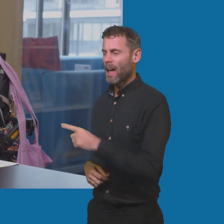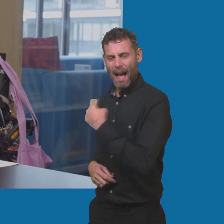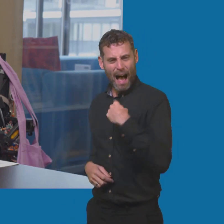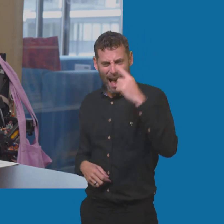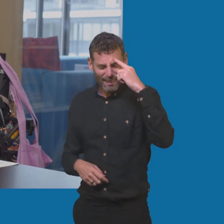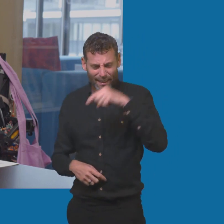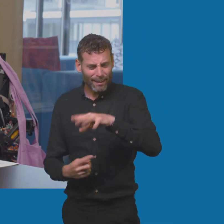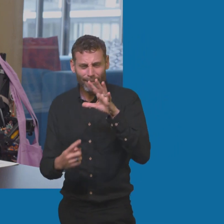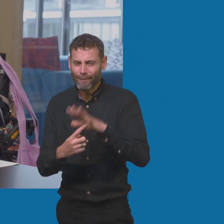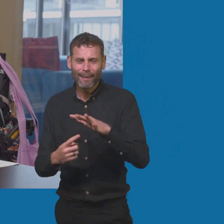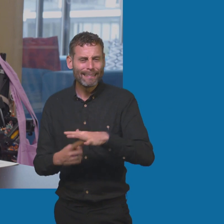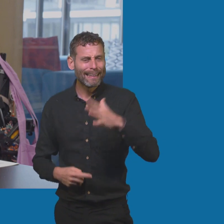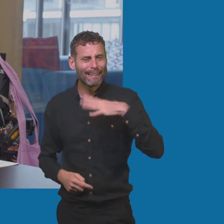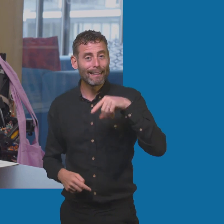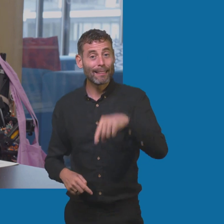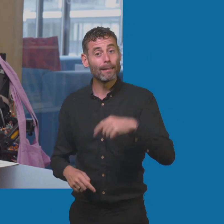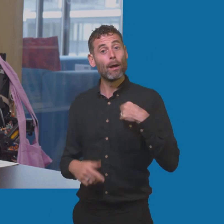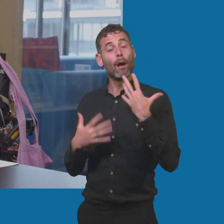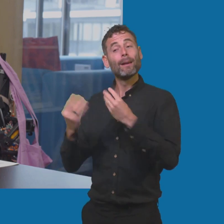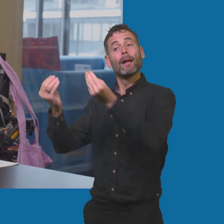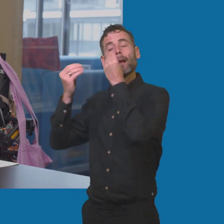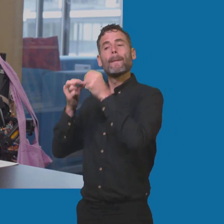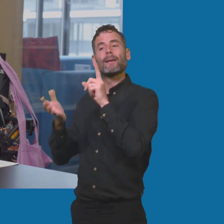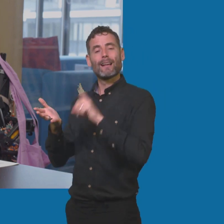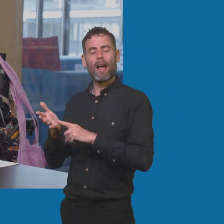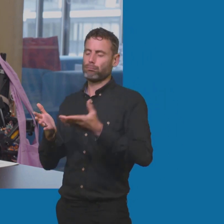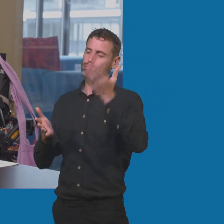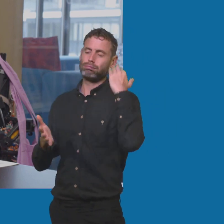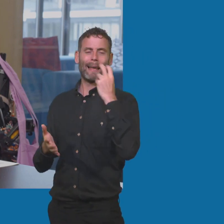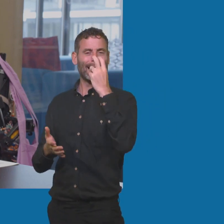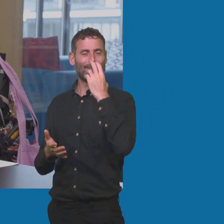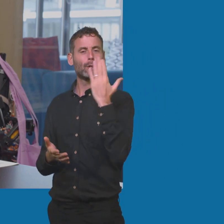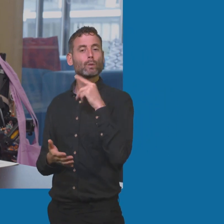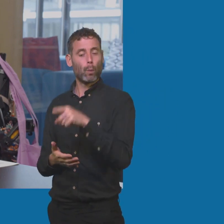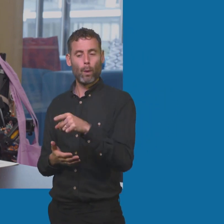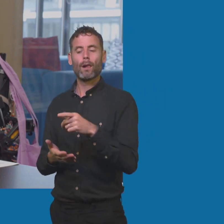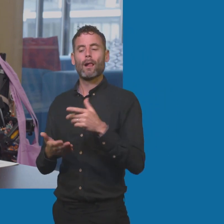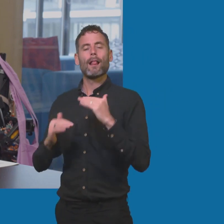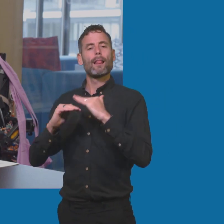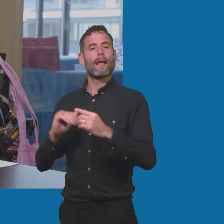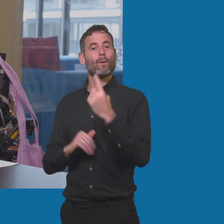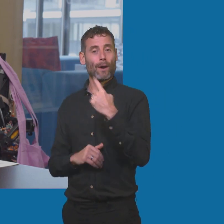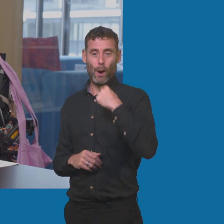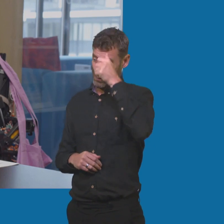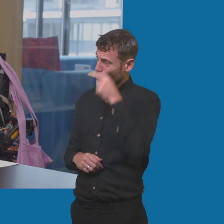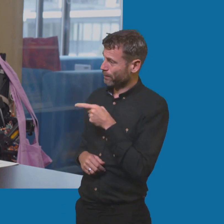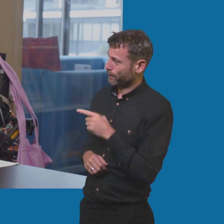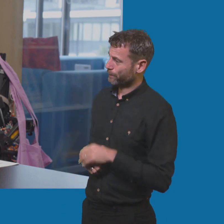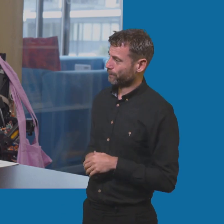BSL at night school. I can only do my level one. My two favourite signs were drunk, which is like you put your two little fingers